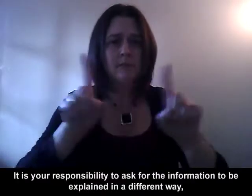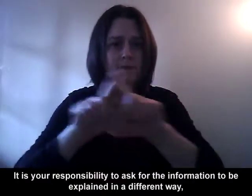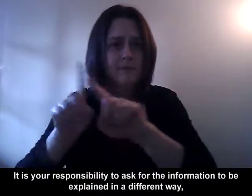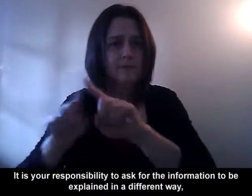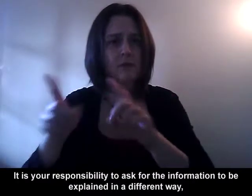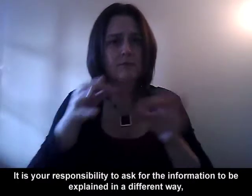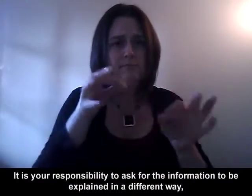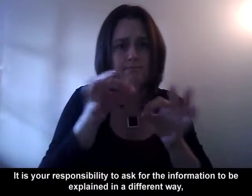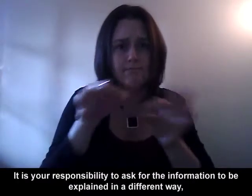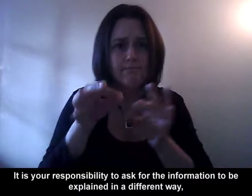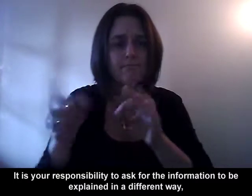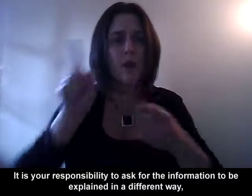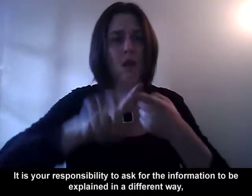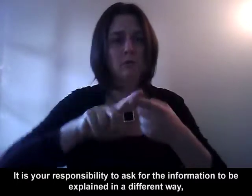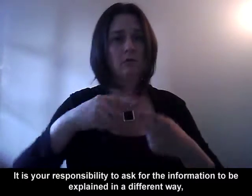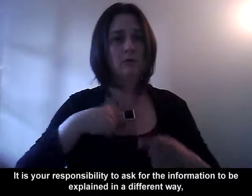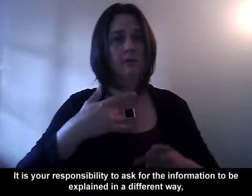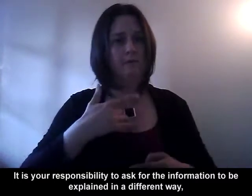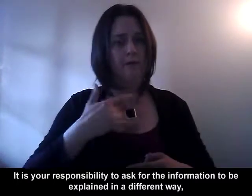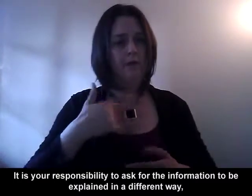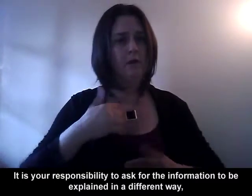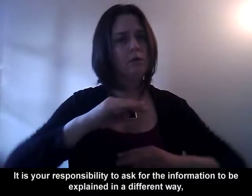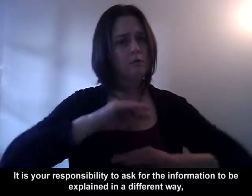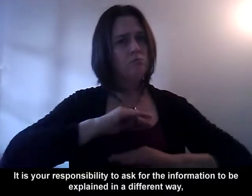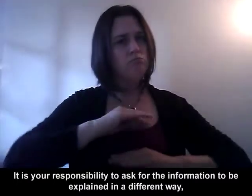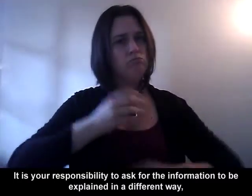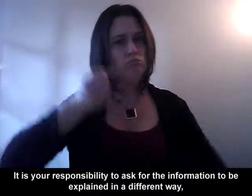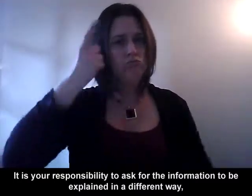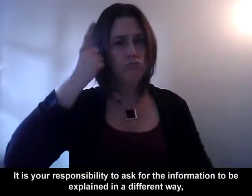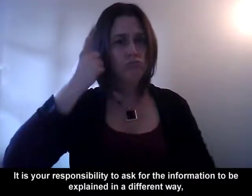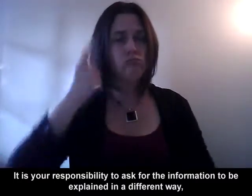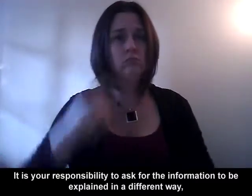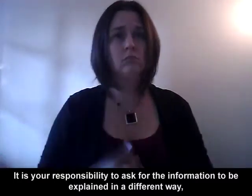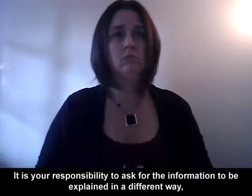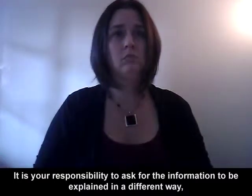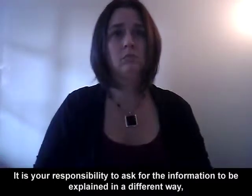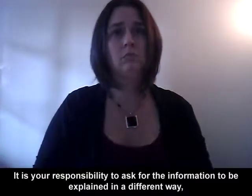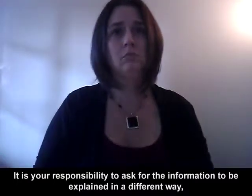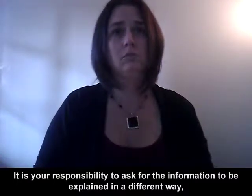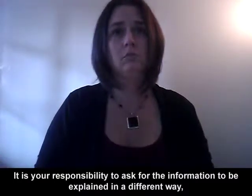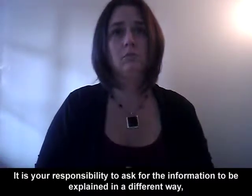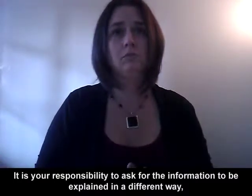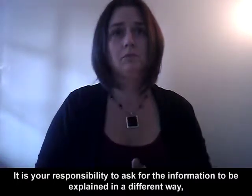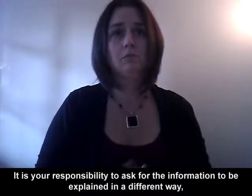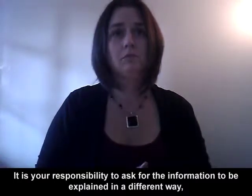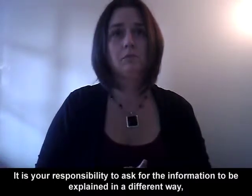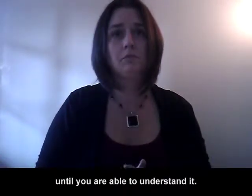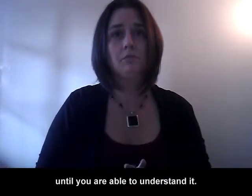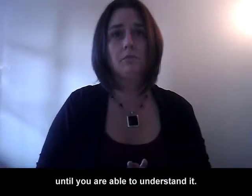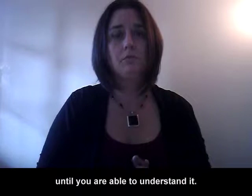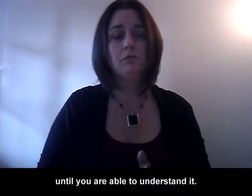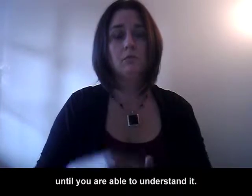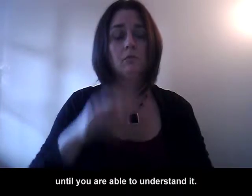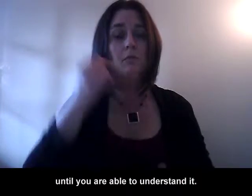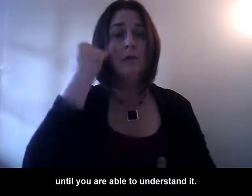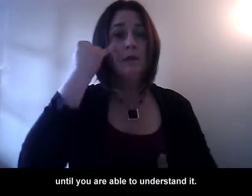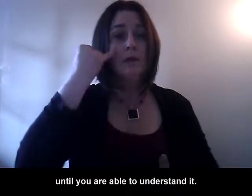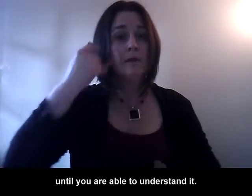It is your responsibility to ask for the information to be explained in a different way until you are able to